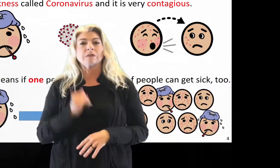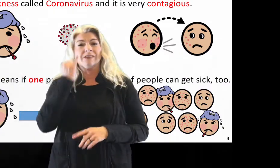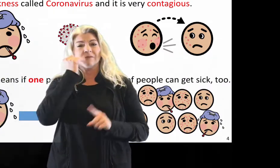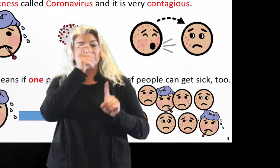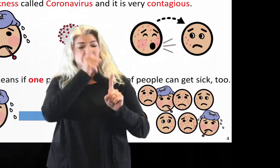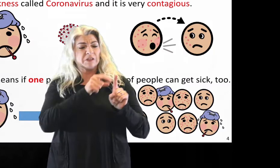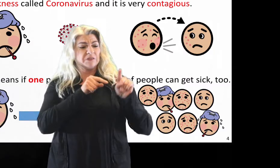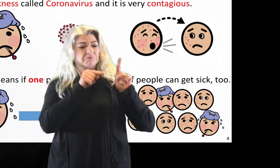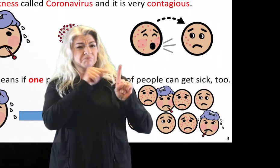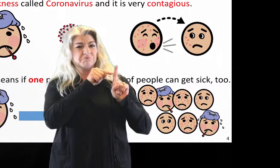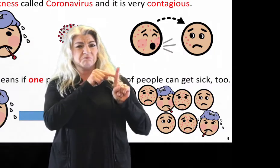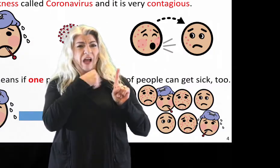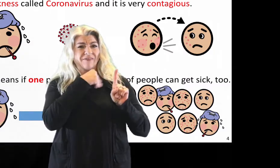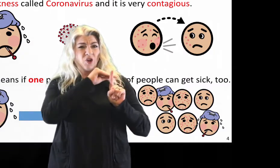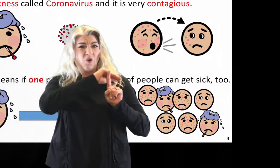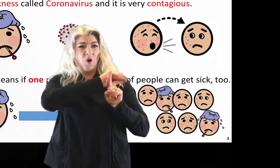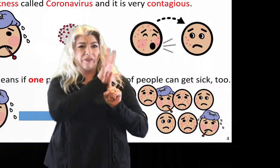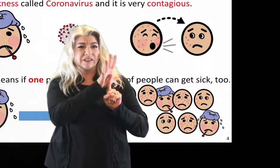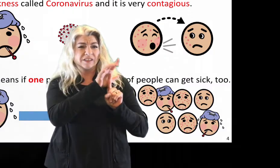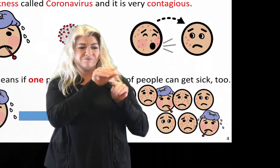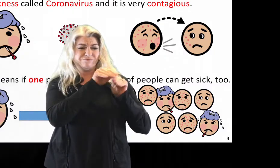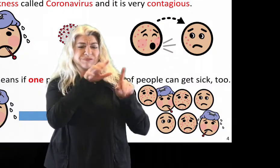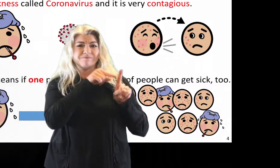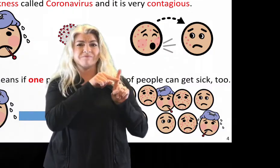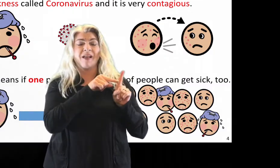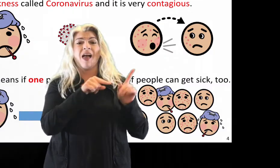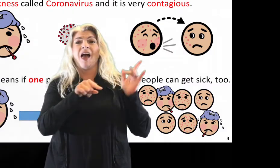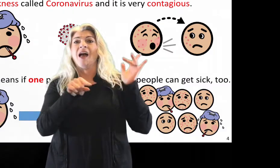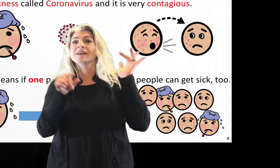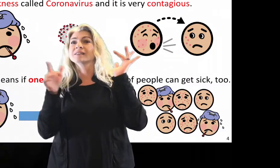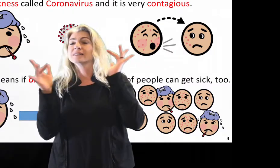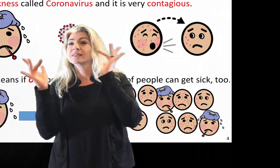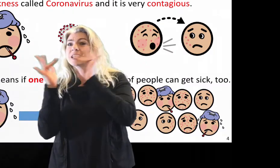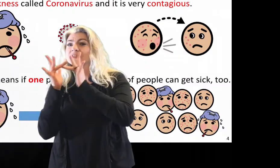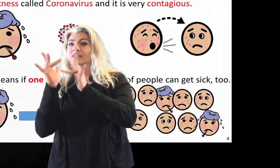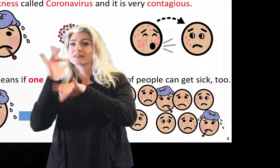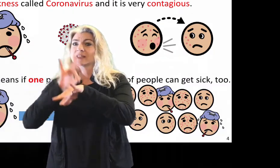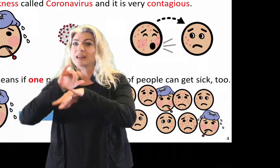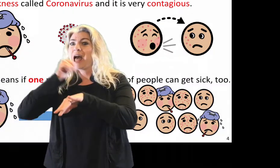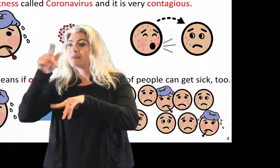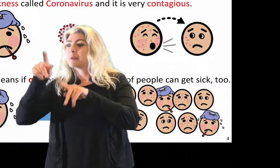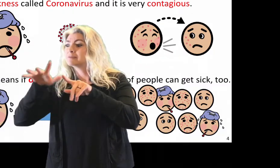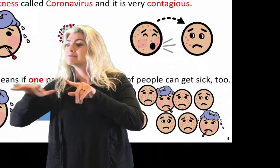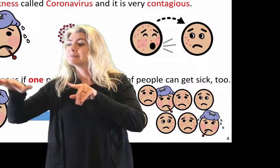means if one person gets sick, lots of people can get sick too.